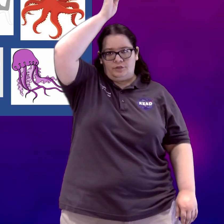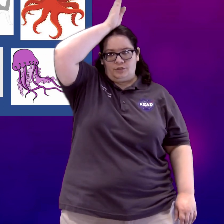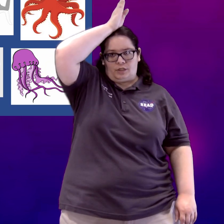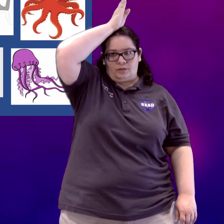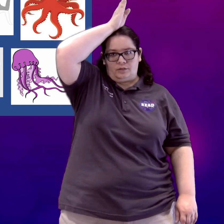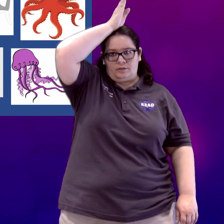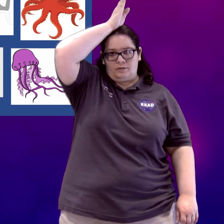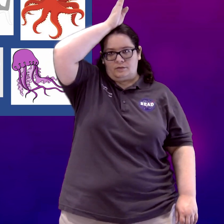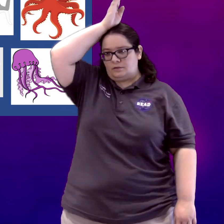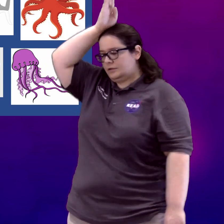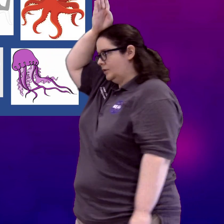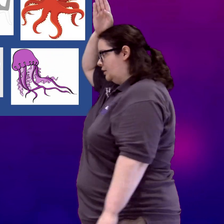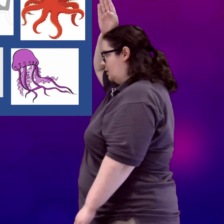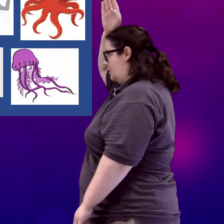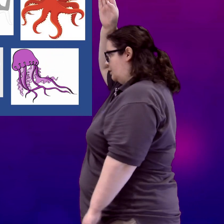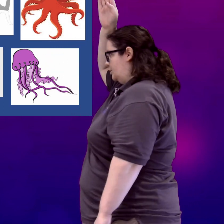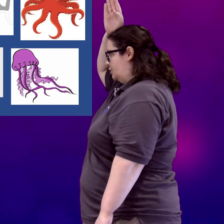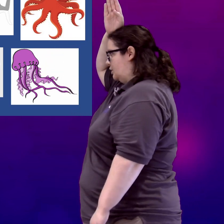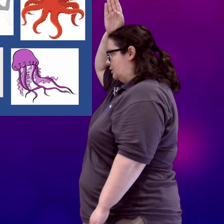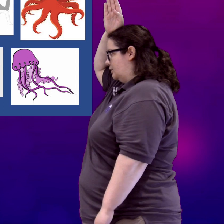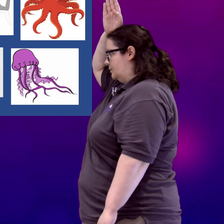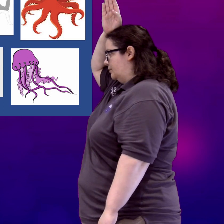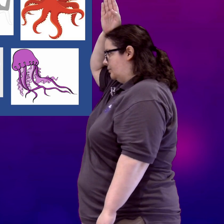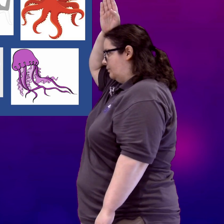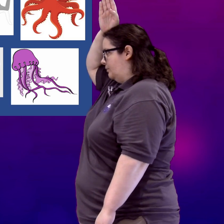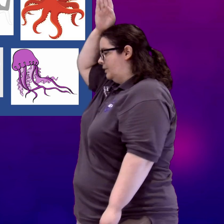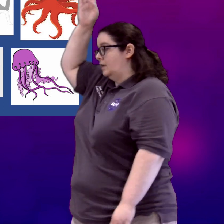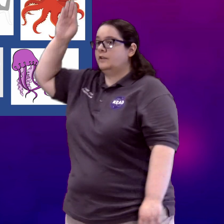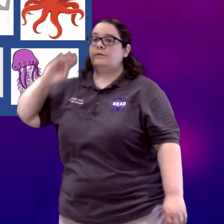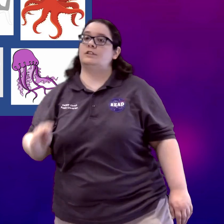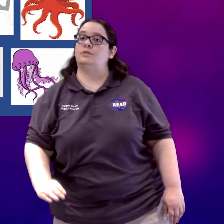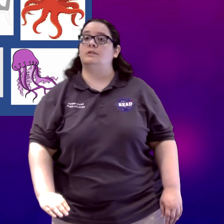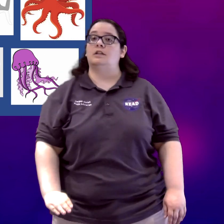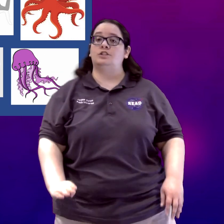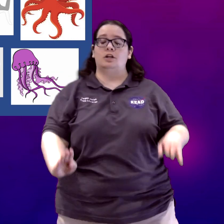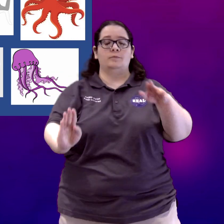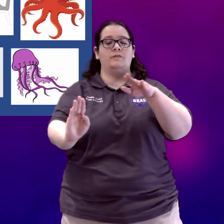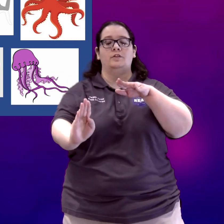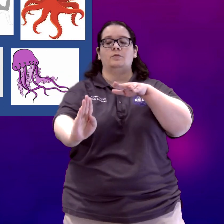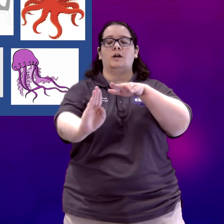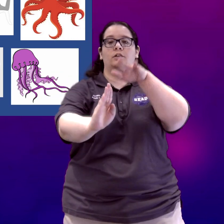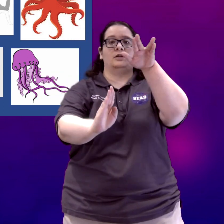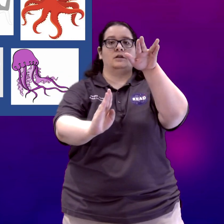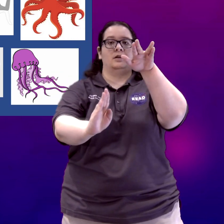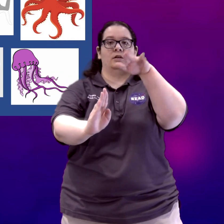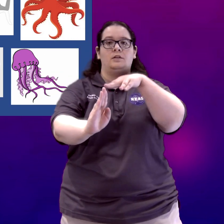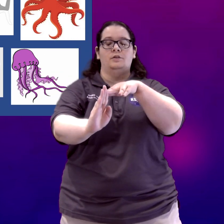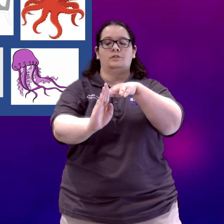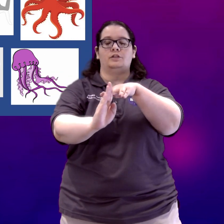Shark. Shark. If you want to show a shark moving through water, use your